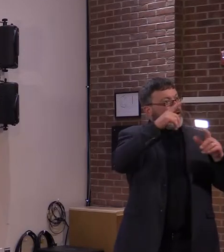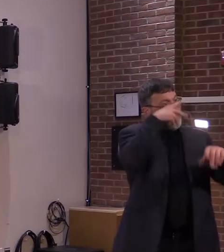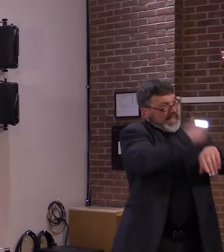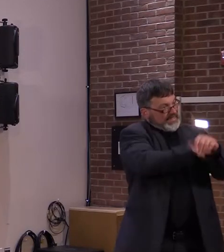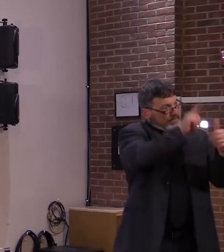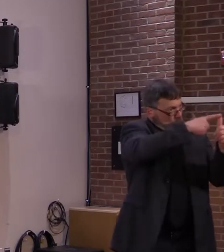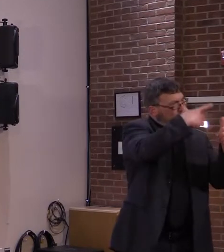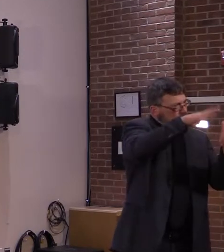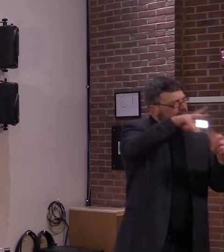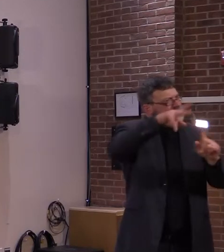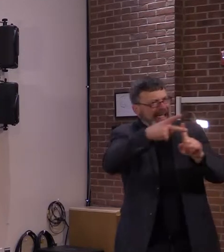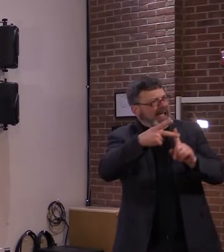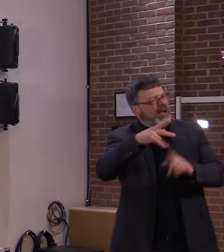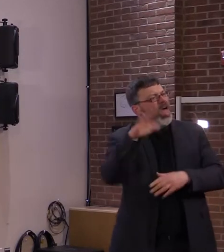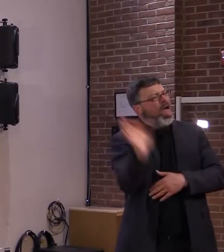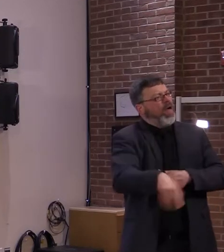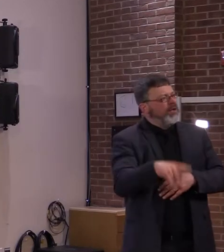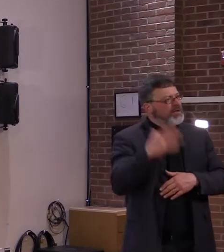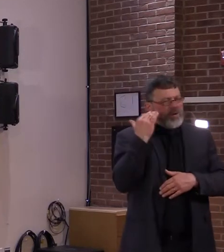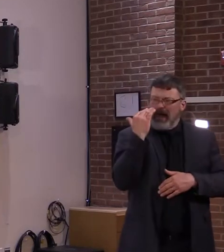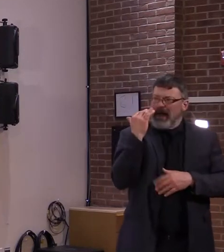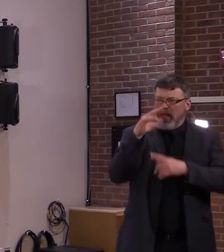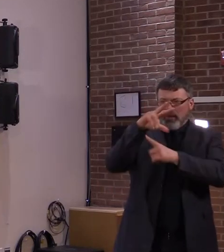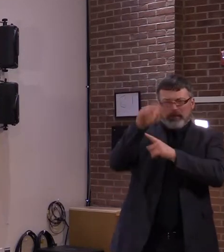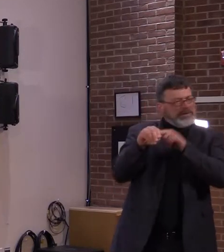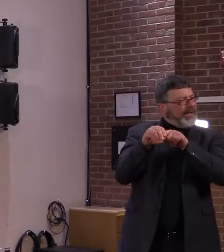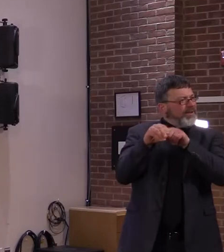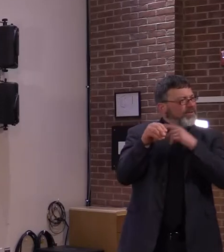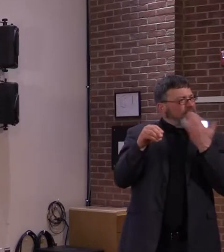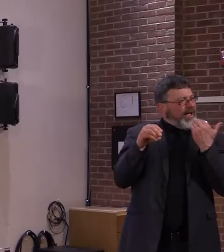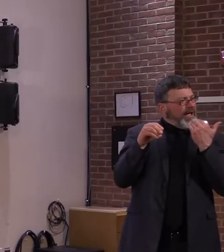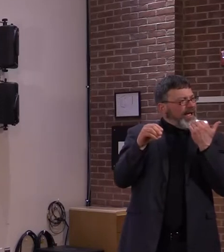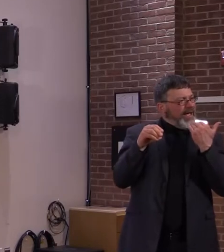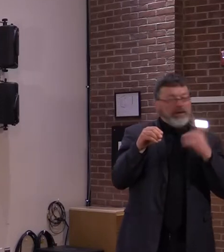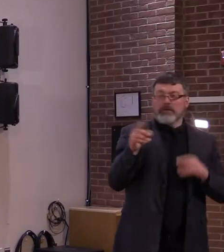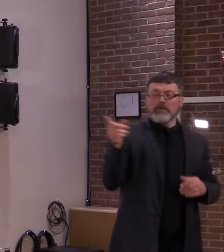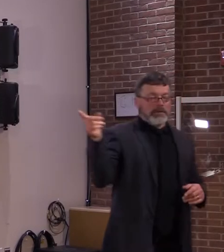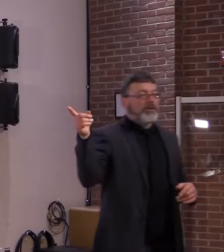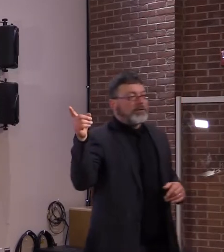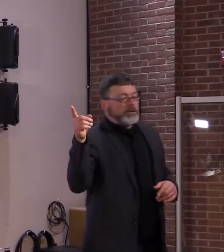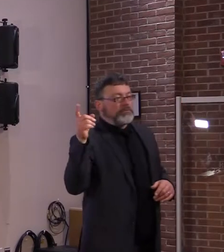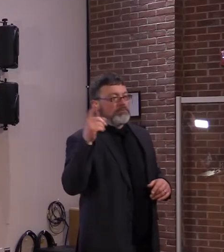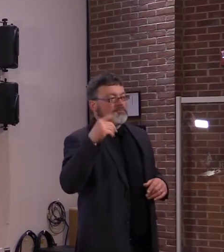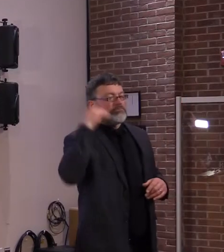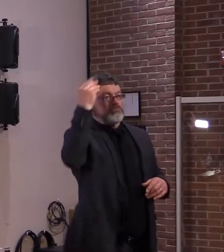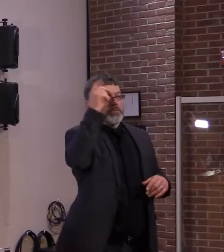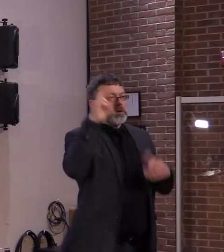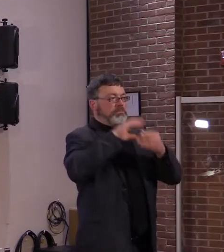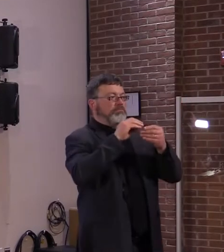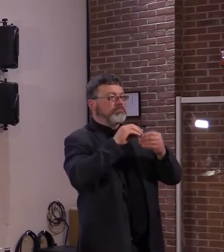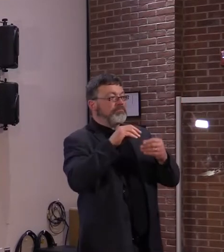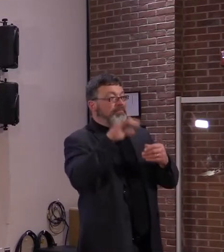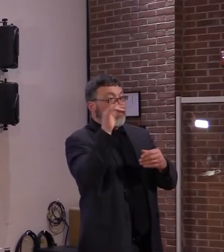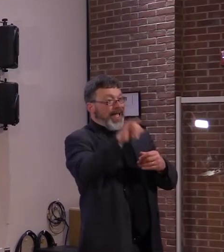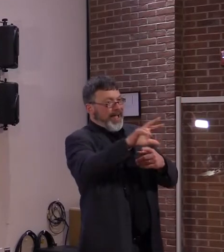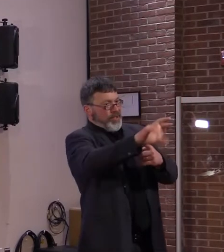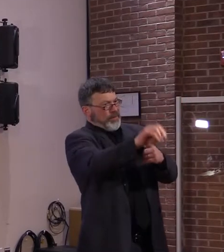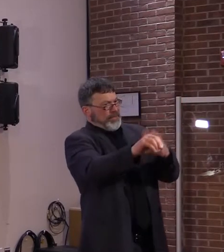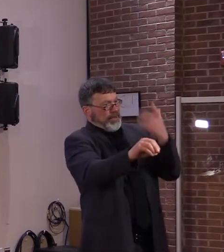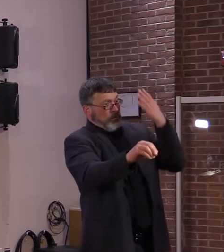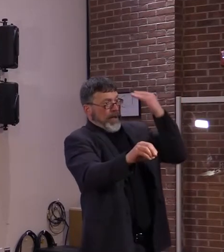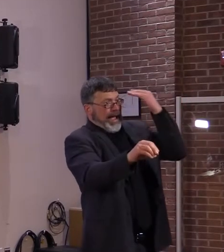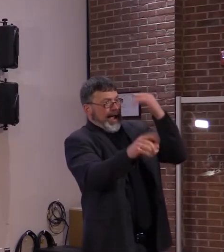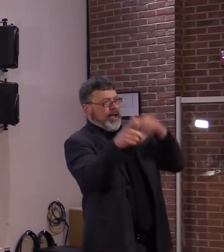So, I'm not sure I'm going to see that number rise, necessarily. And I think one of the